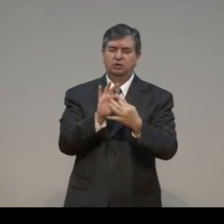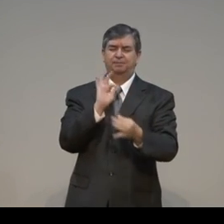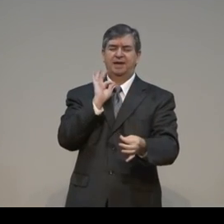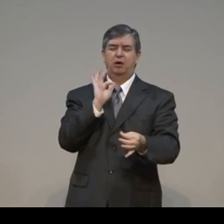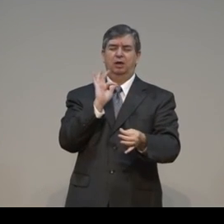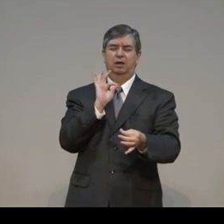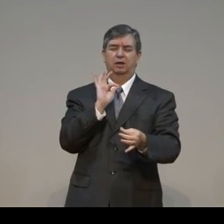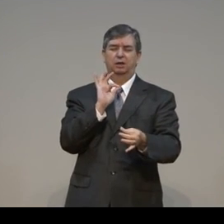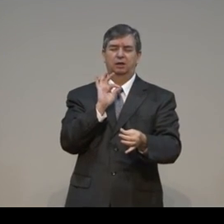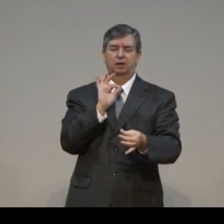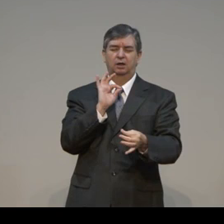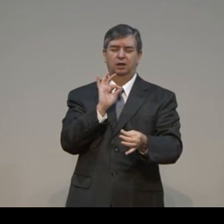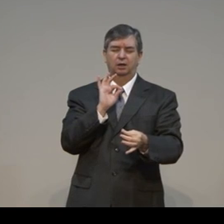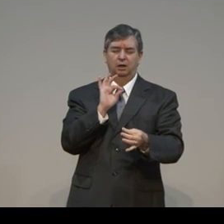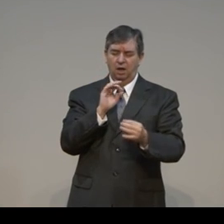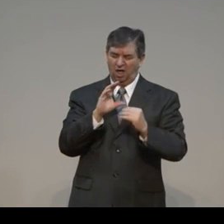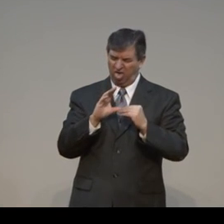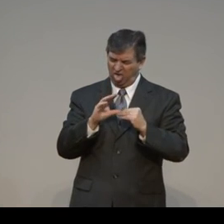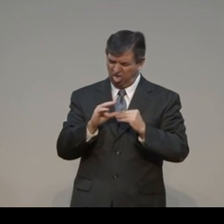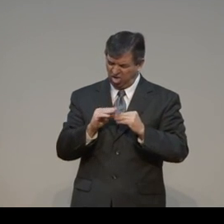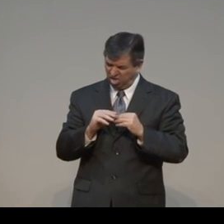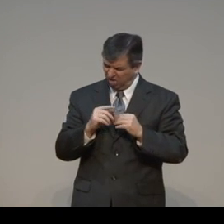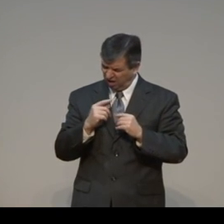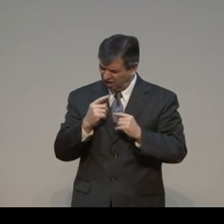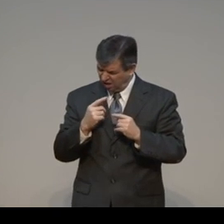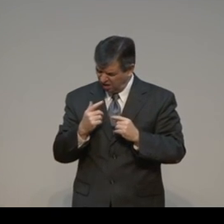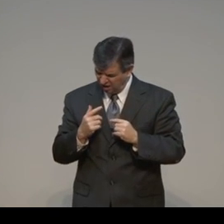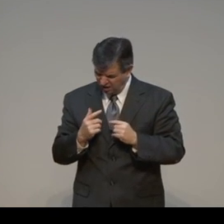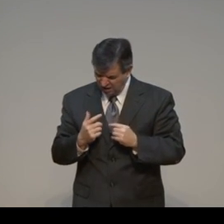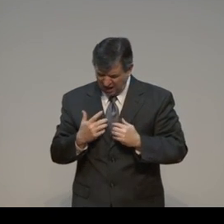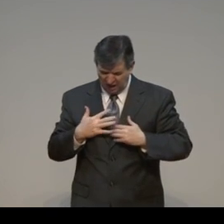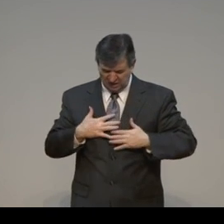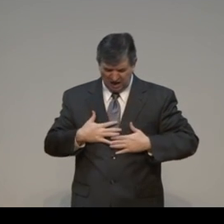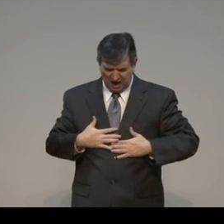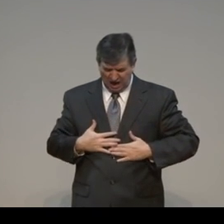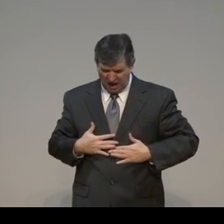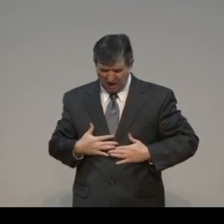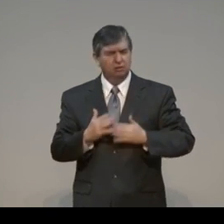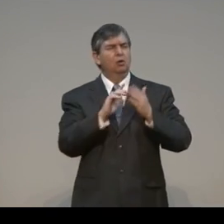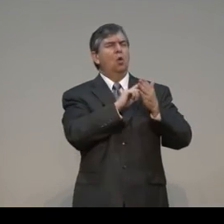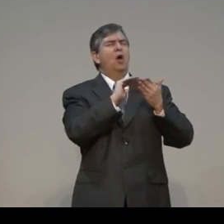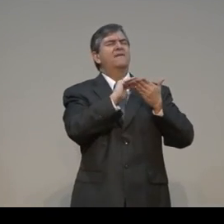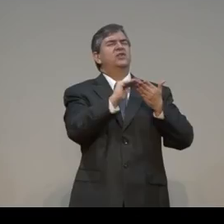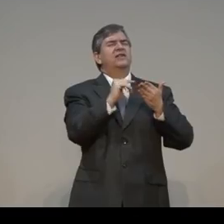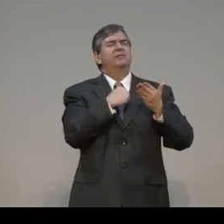The Bible says, because you know us. And because of you, we have a Holy Spirit in our lives.